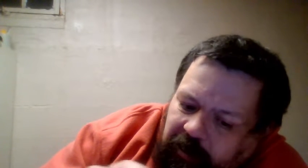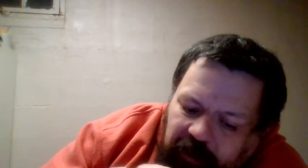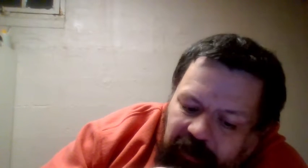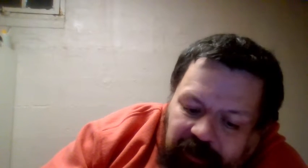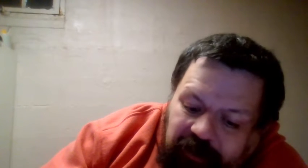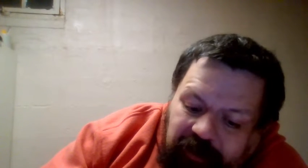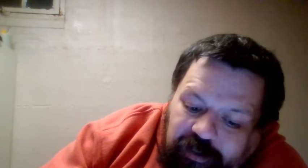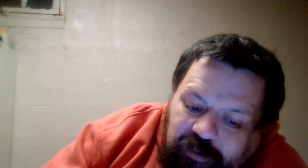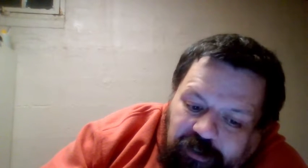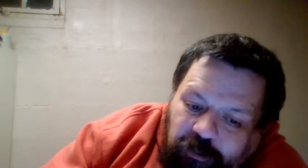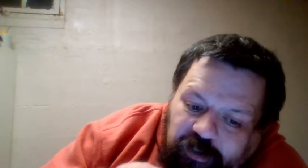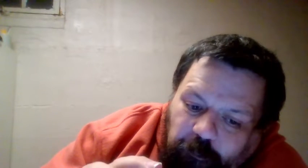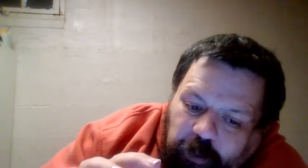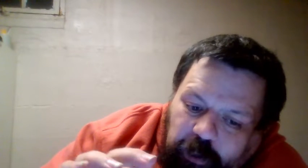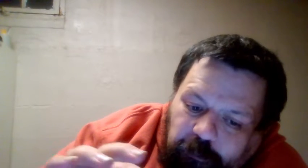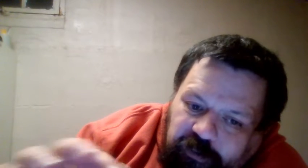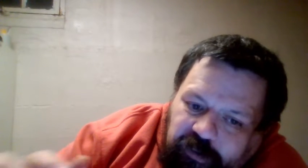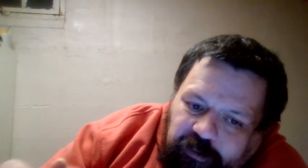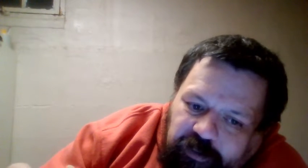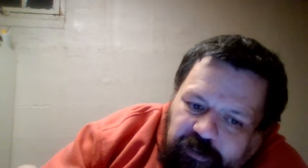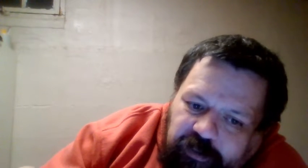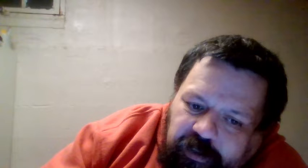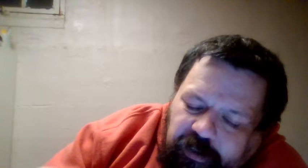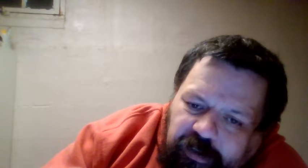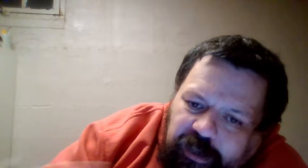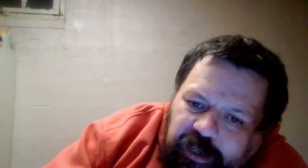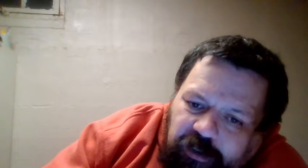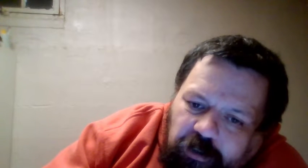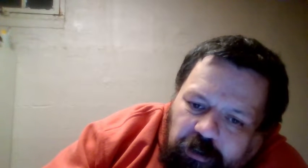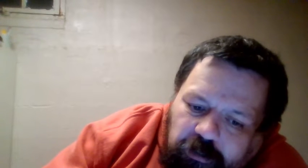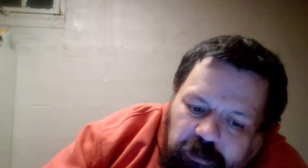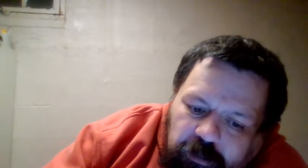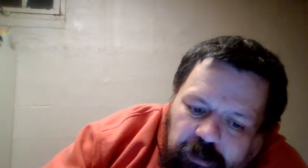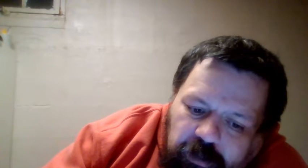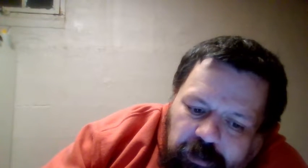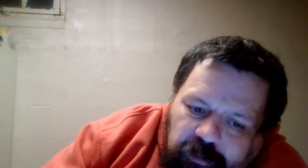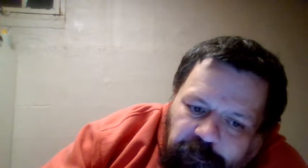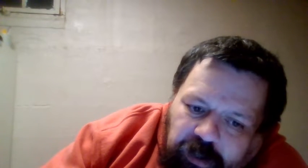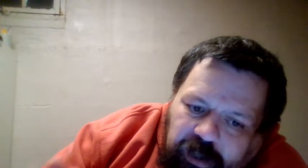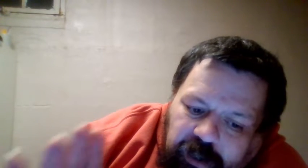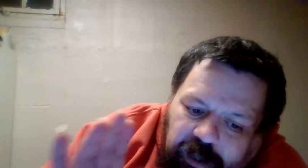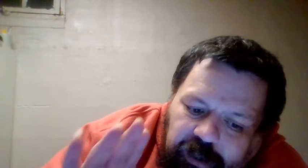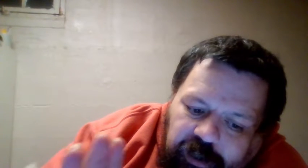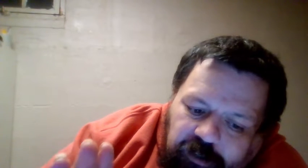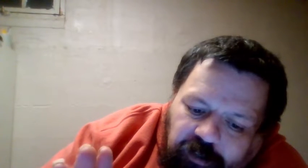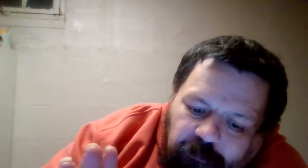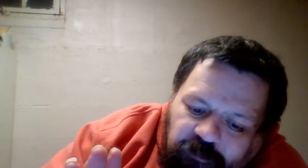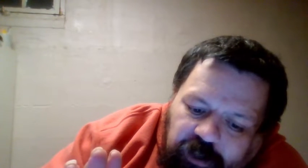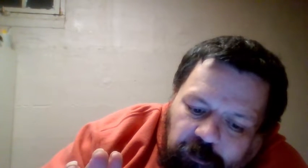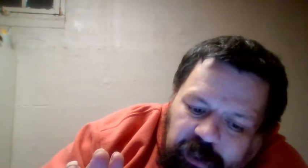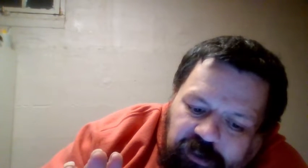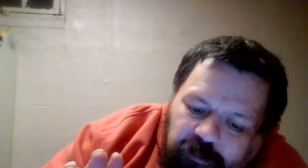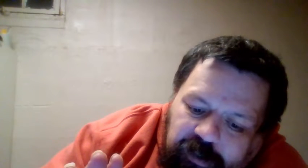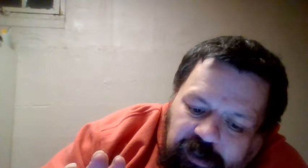Because it has nothing to do with Survivor Series. Nothing at all. And here's our final match of the